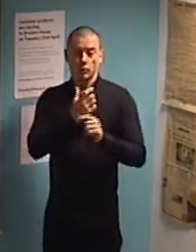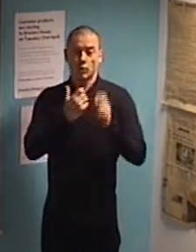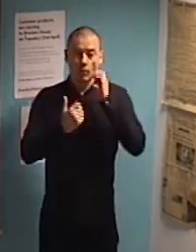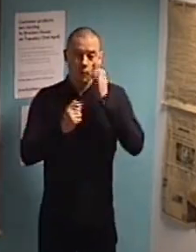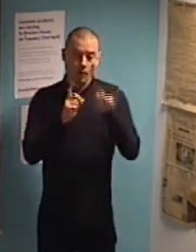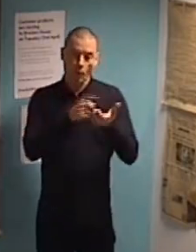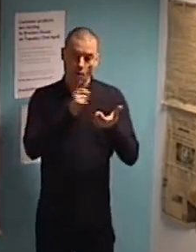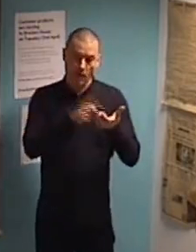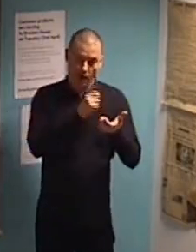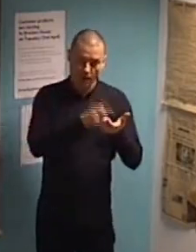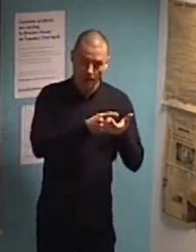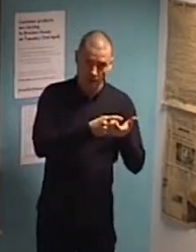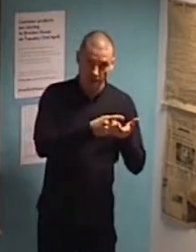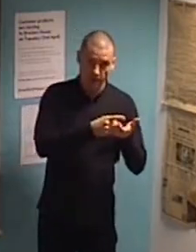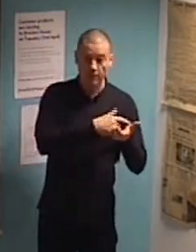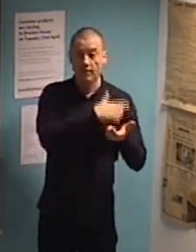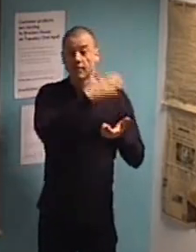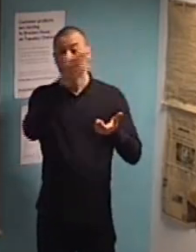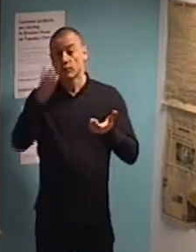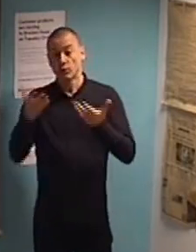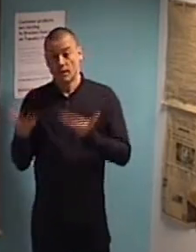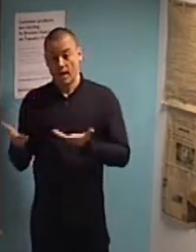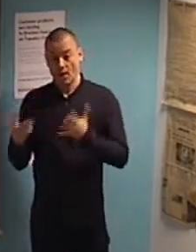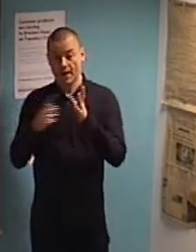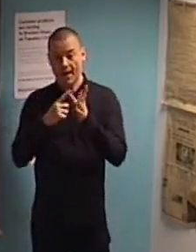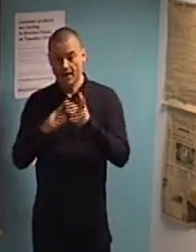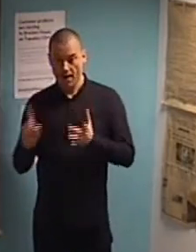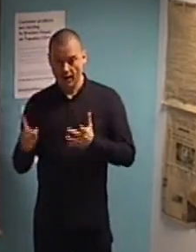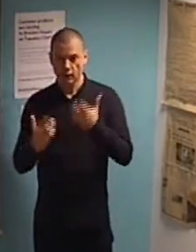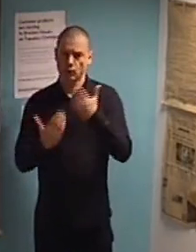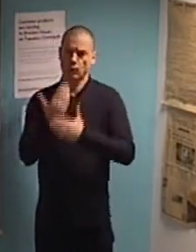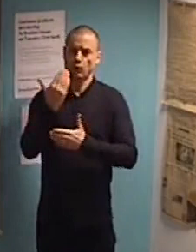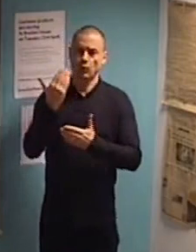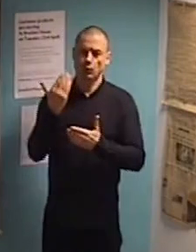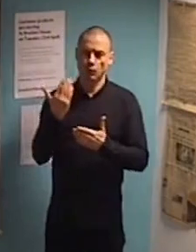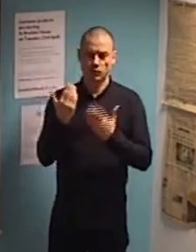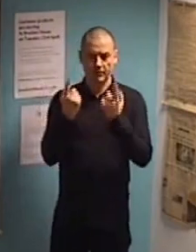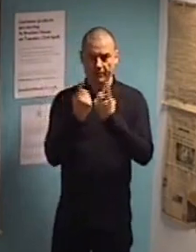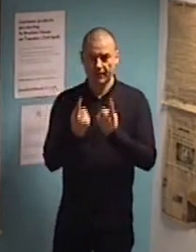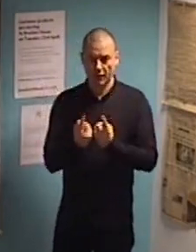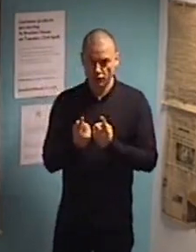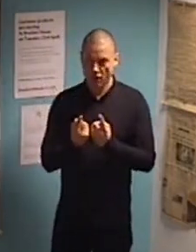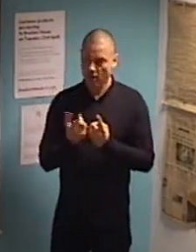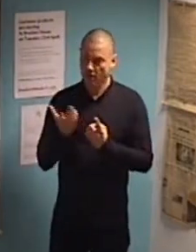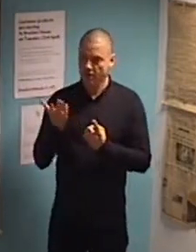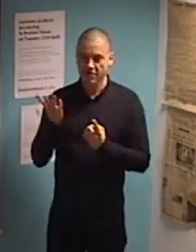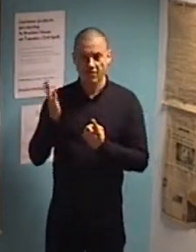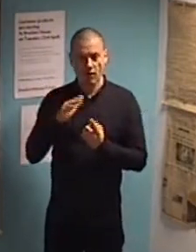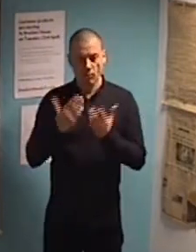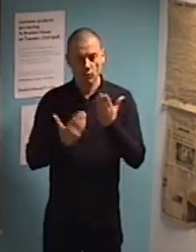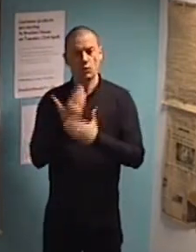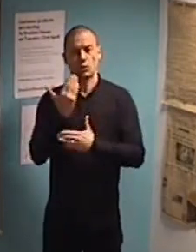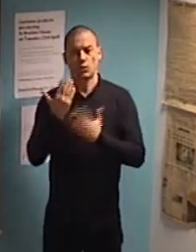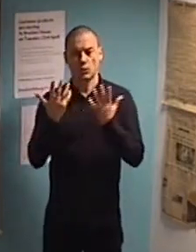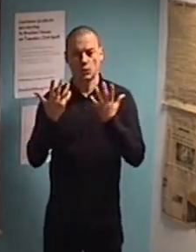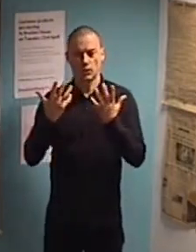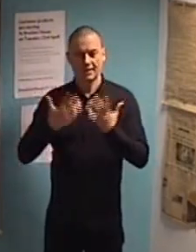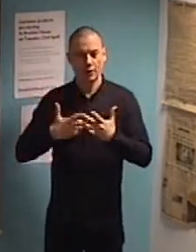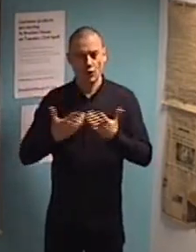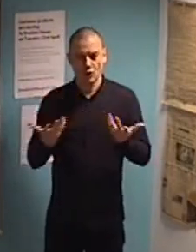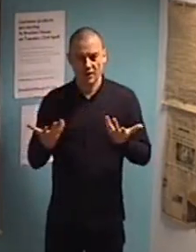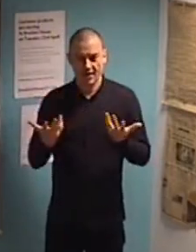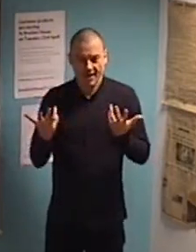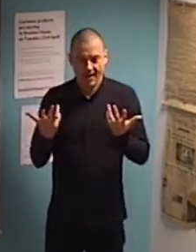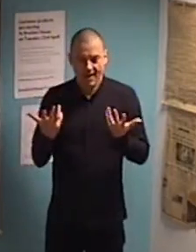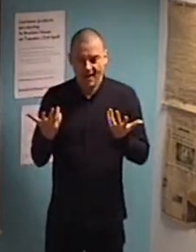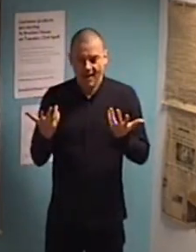are the new features provided by the new technology and how we